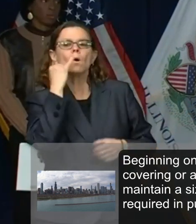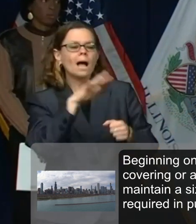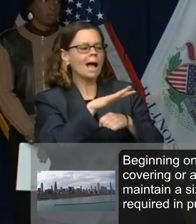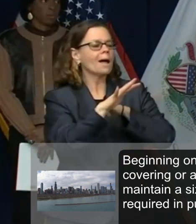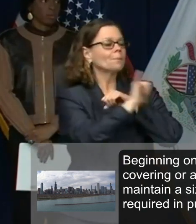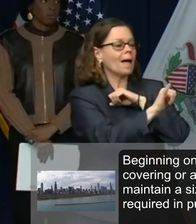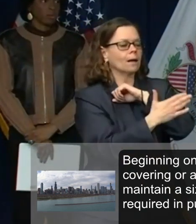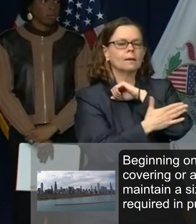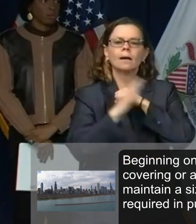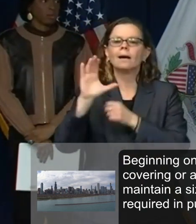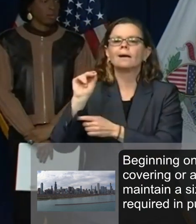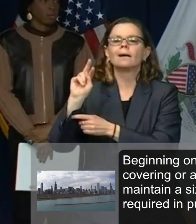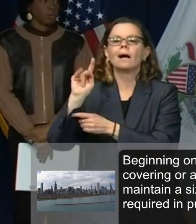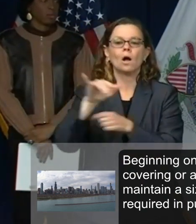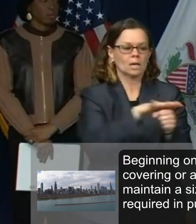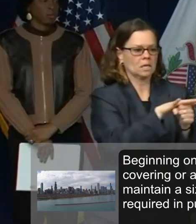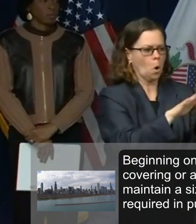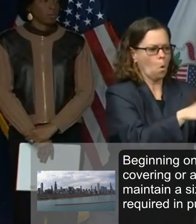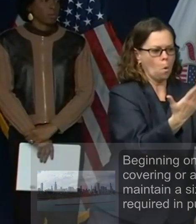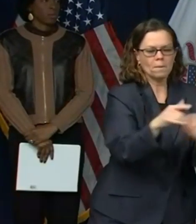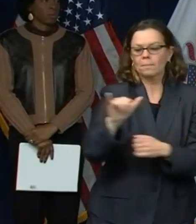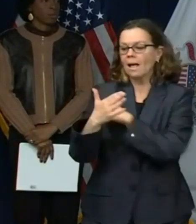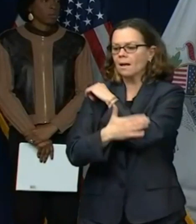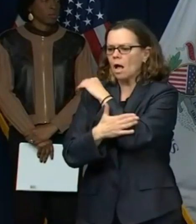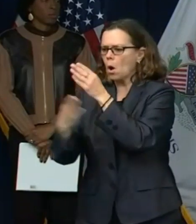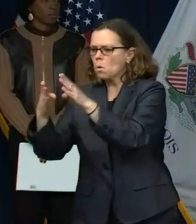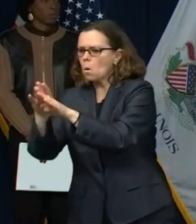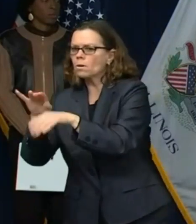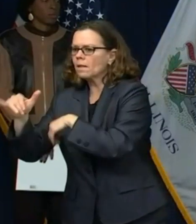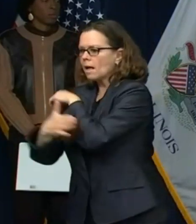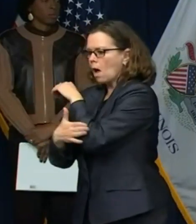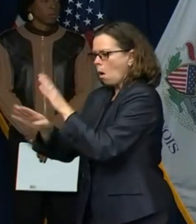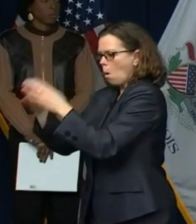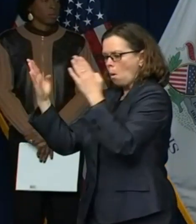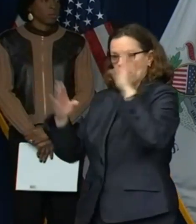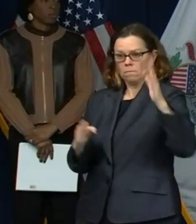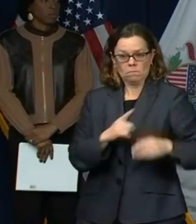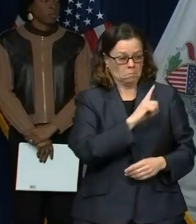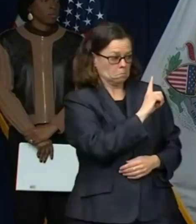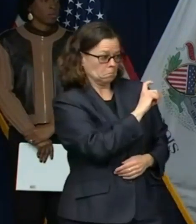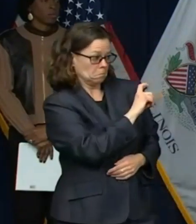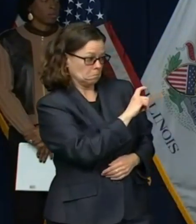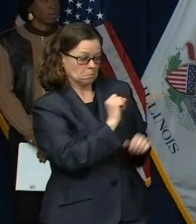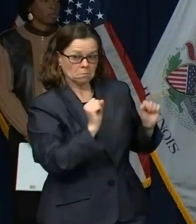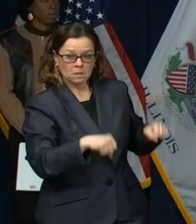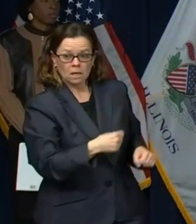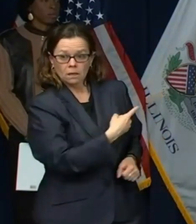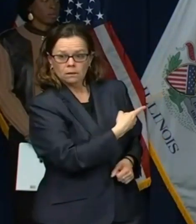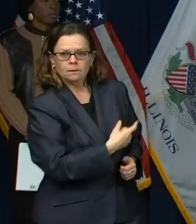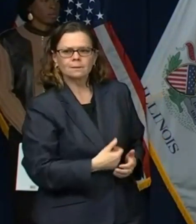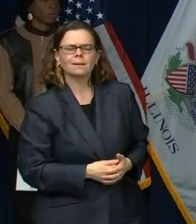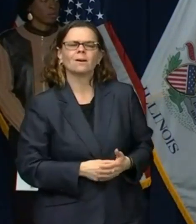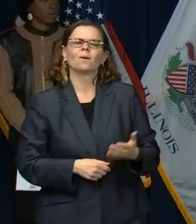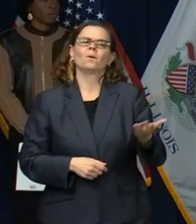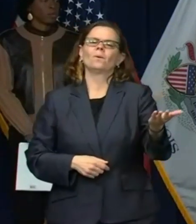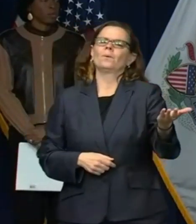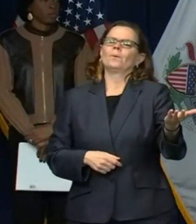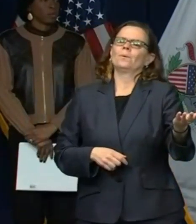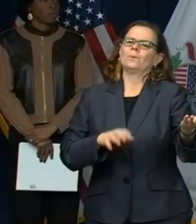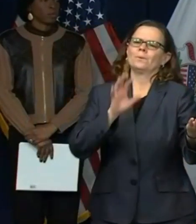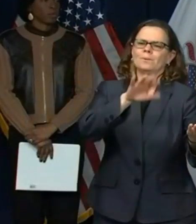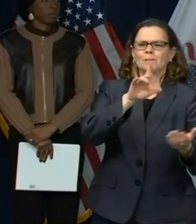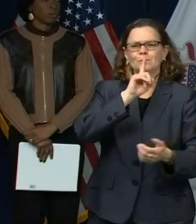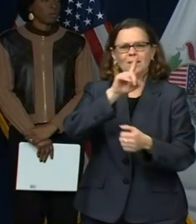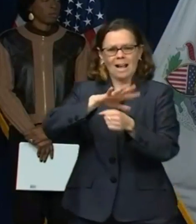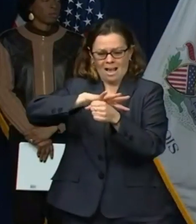Well, you know, this isn't a, remember the coronavirus does not have, uh, boundaries that it follows. So, therefore, this